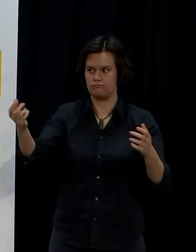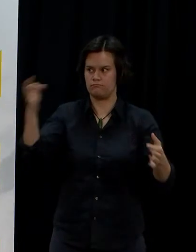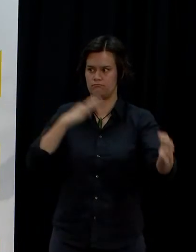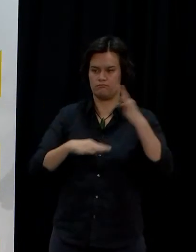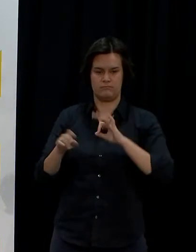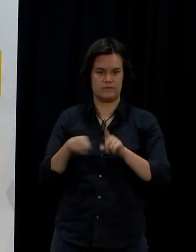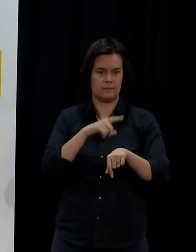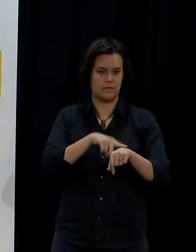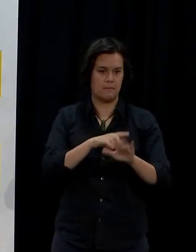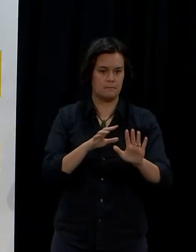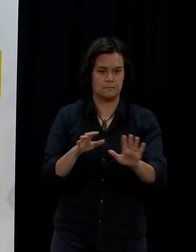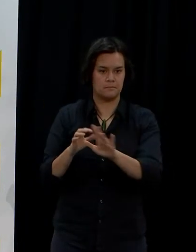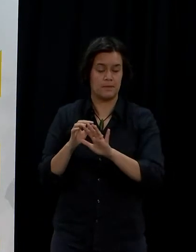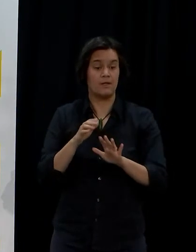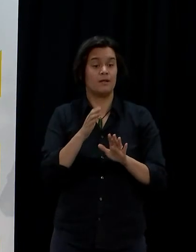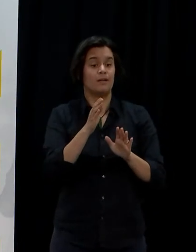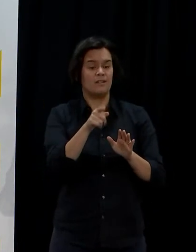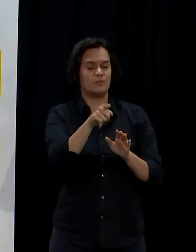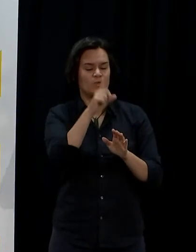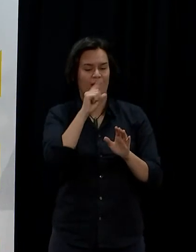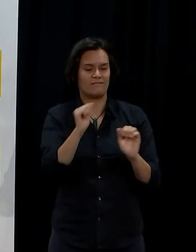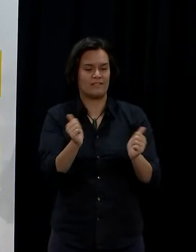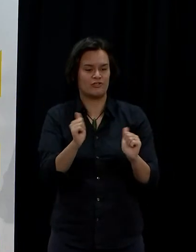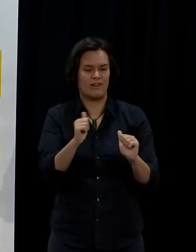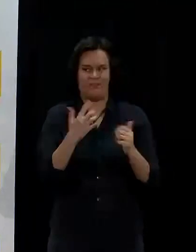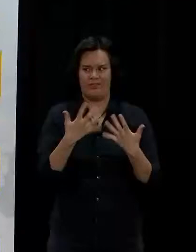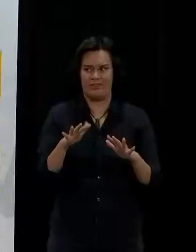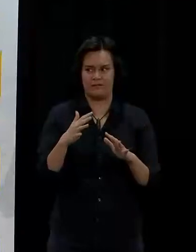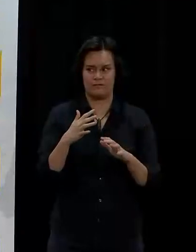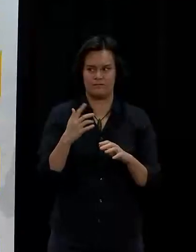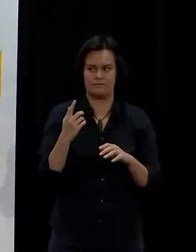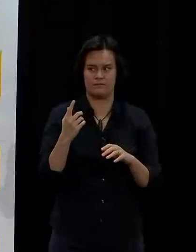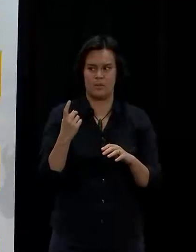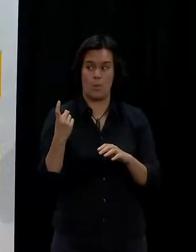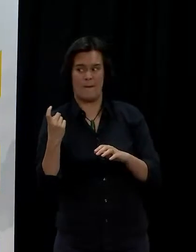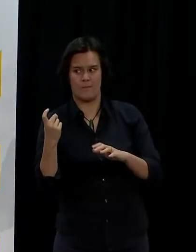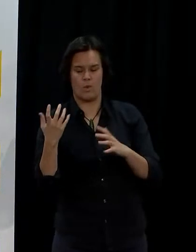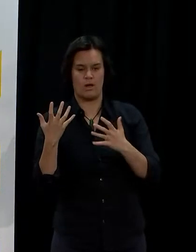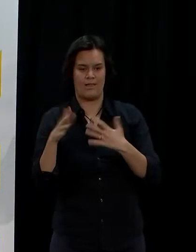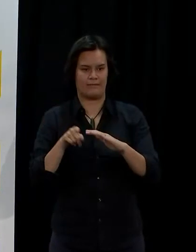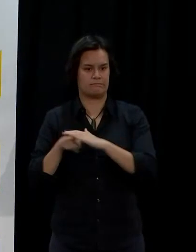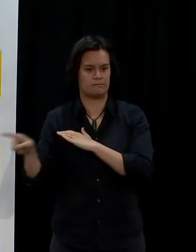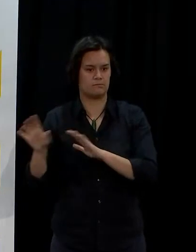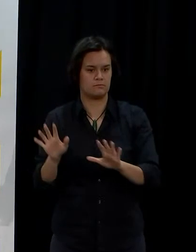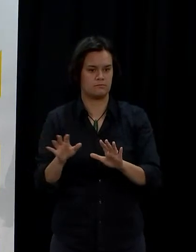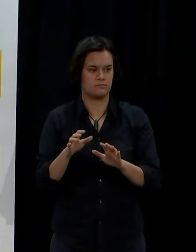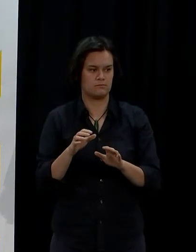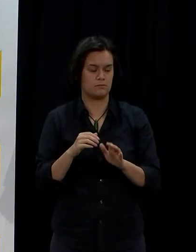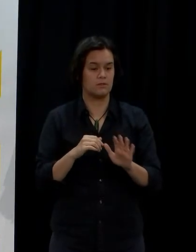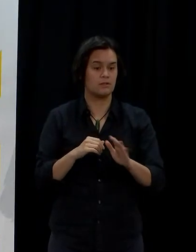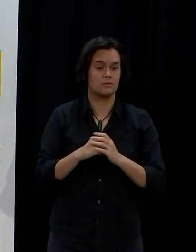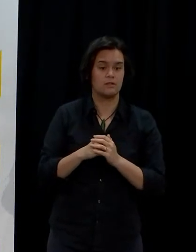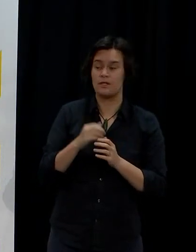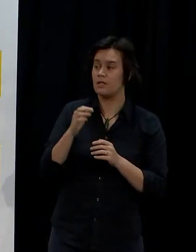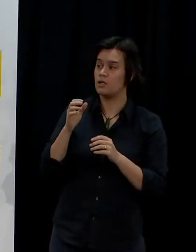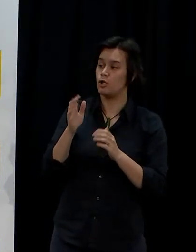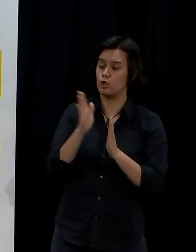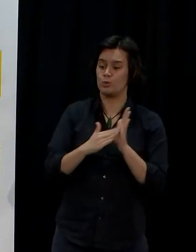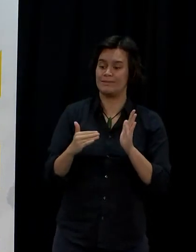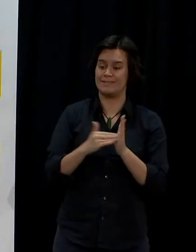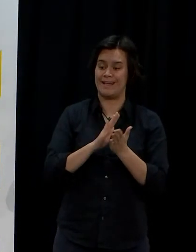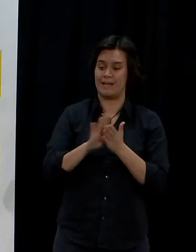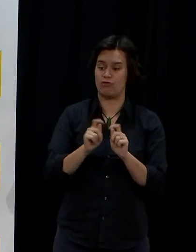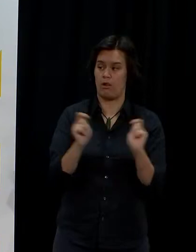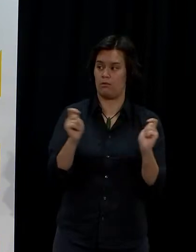I'll you finish, Ben, and then I'm very quickly going to see if I can get in Jane and Rukua and then finish. New Zealand Herald poll today shows that